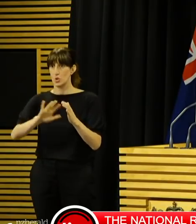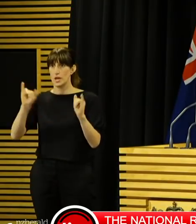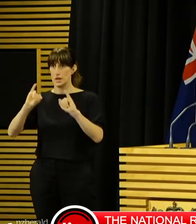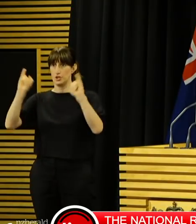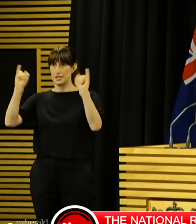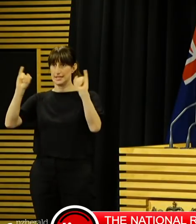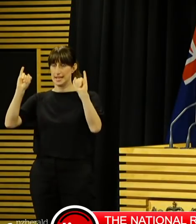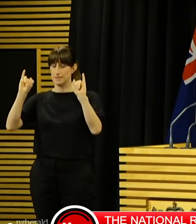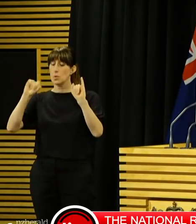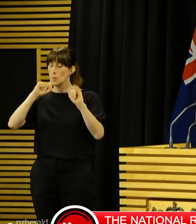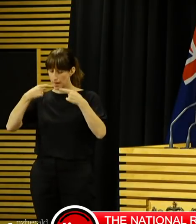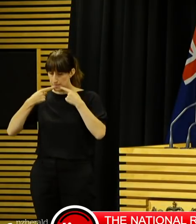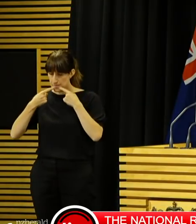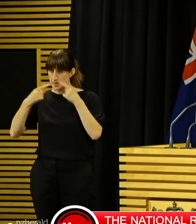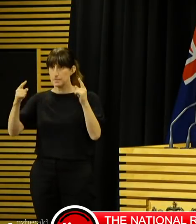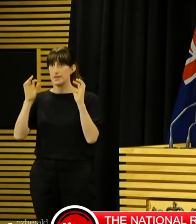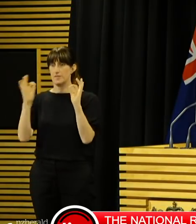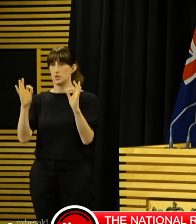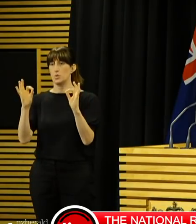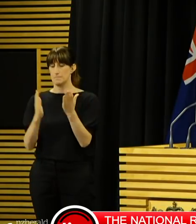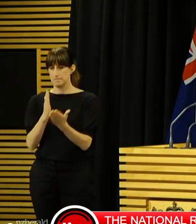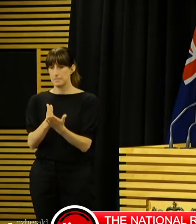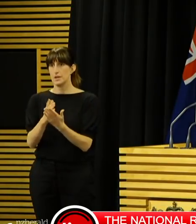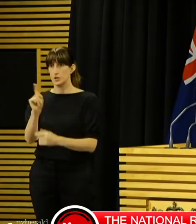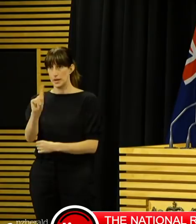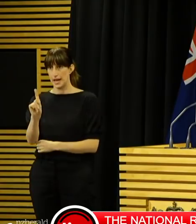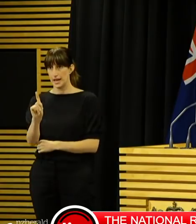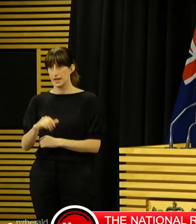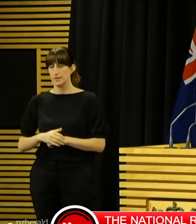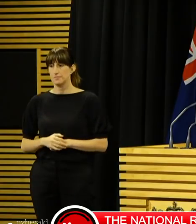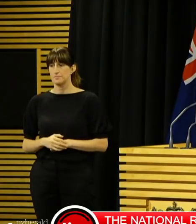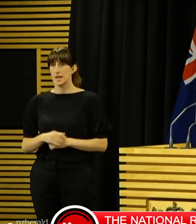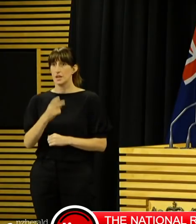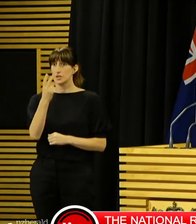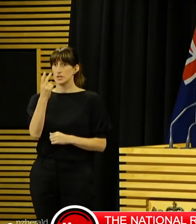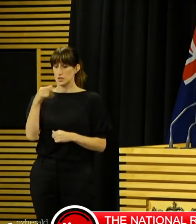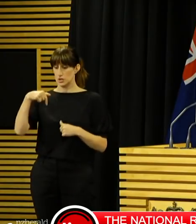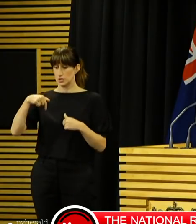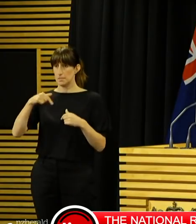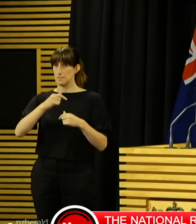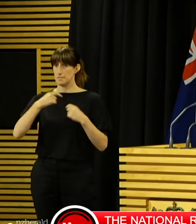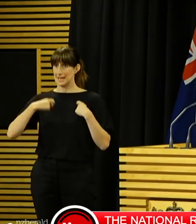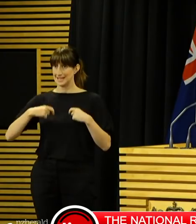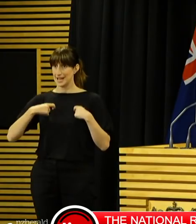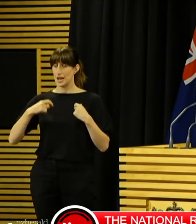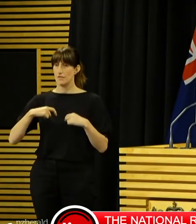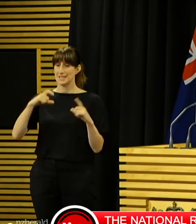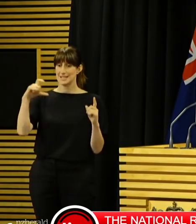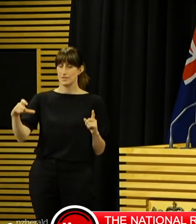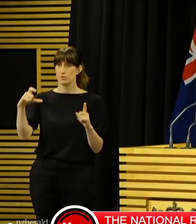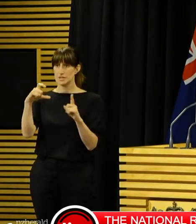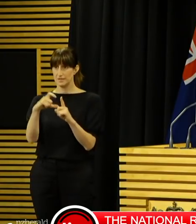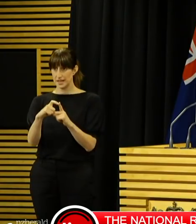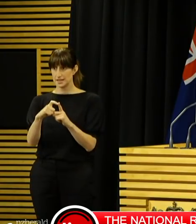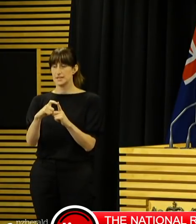has been declared today due to COVID-19 at 12.21 by the Minister of Civil Defence, the Honourable Pene